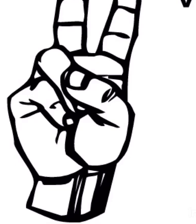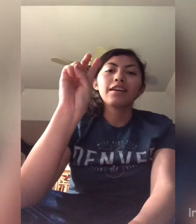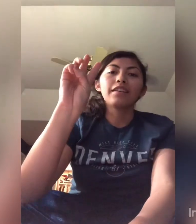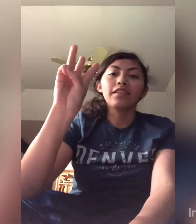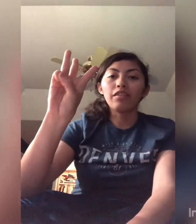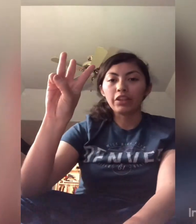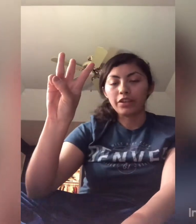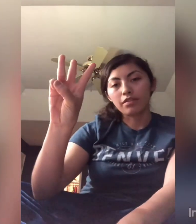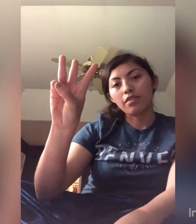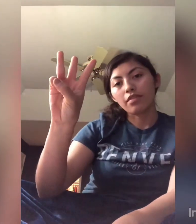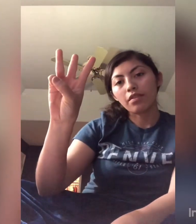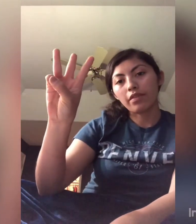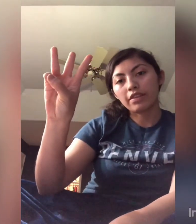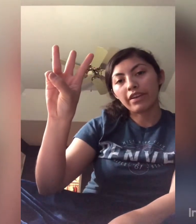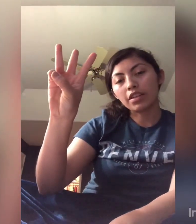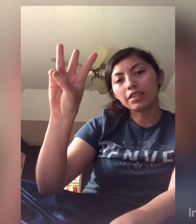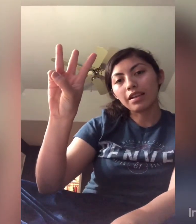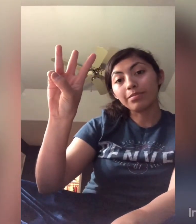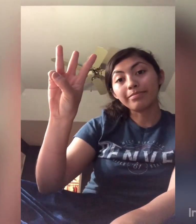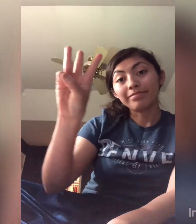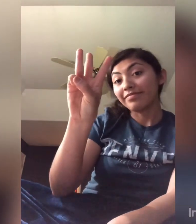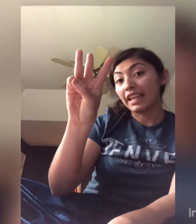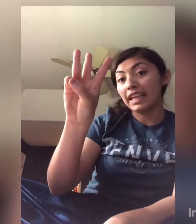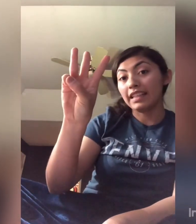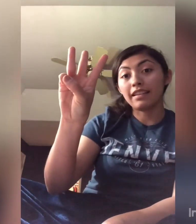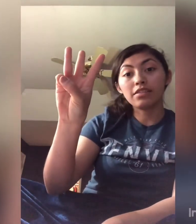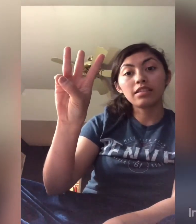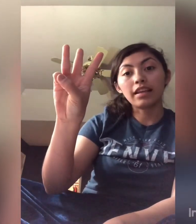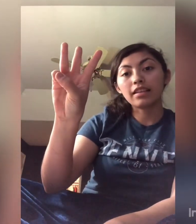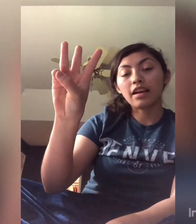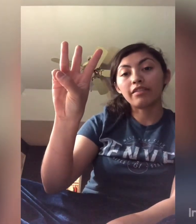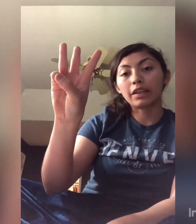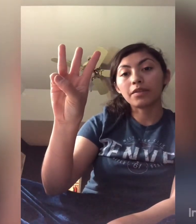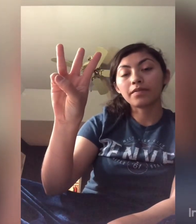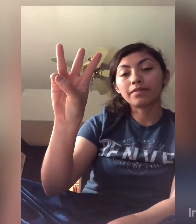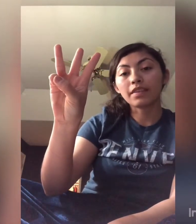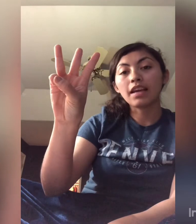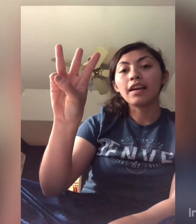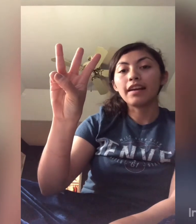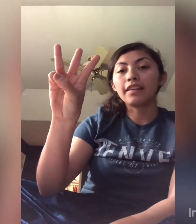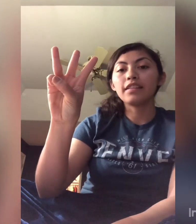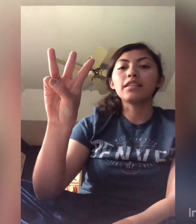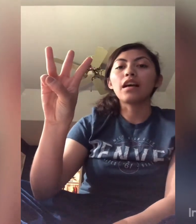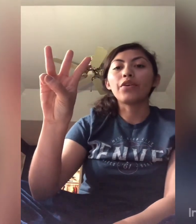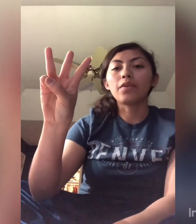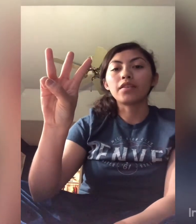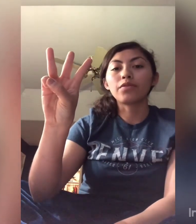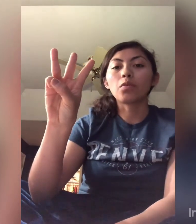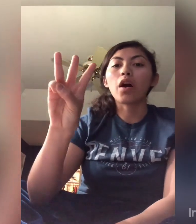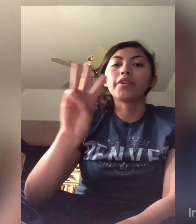W. Three fingers up and it looks like a W. And this is how you ask for water.